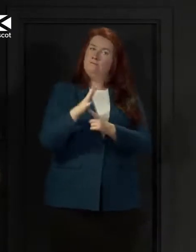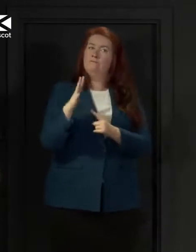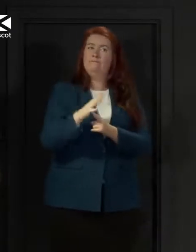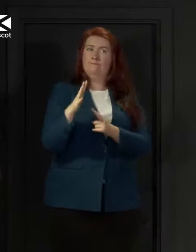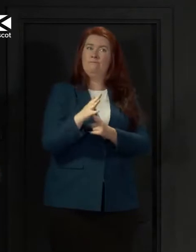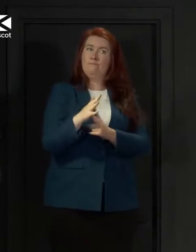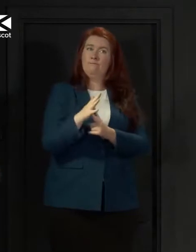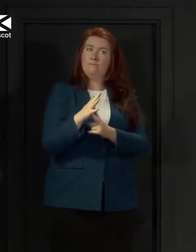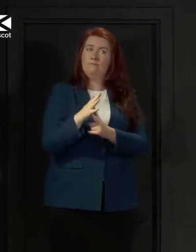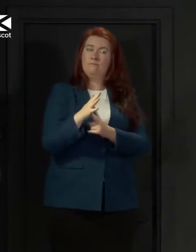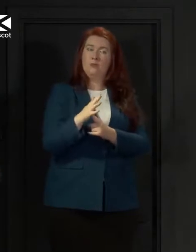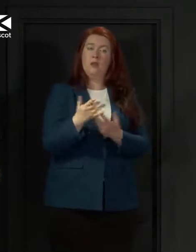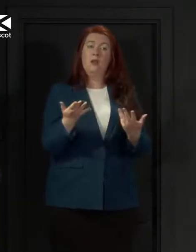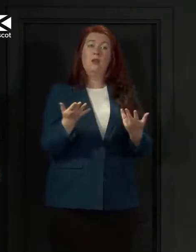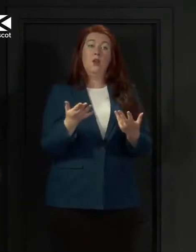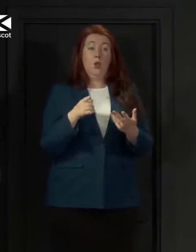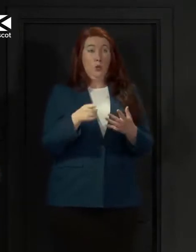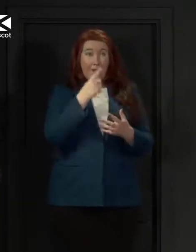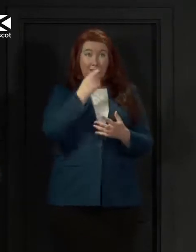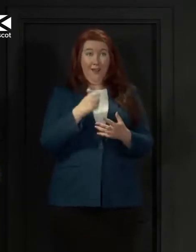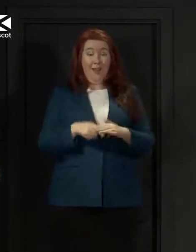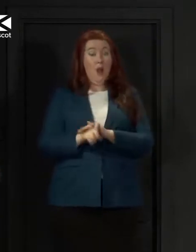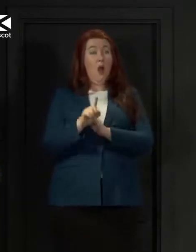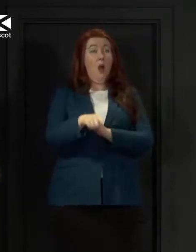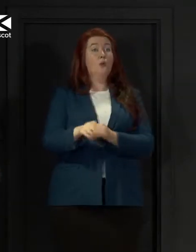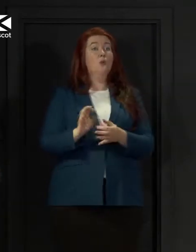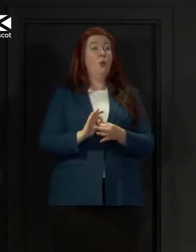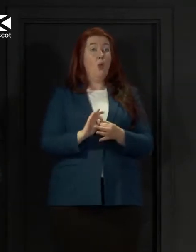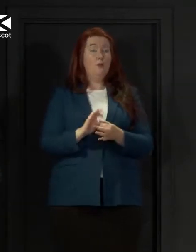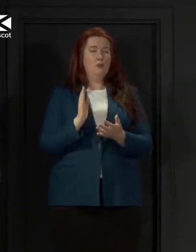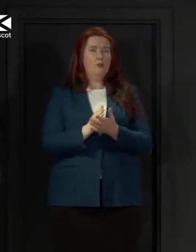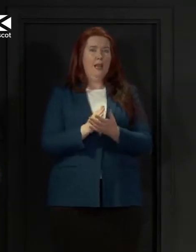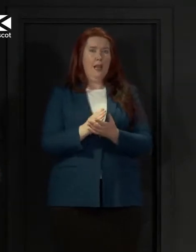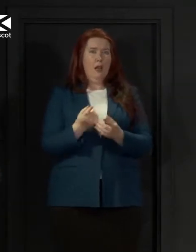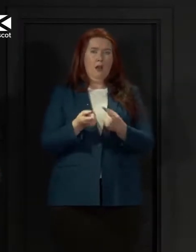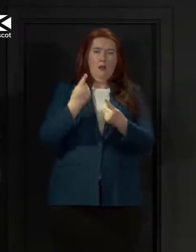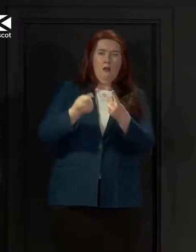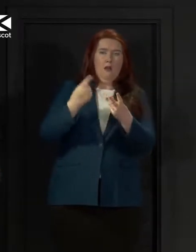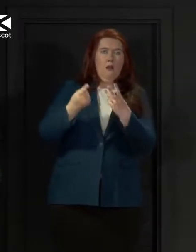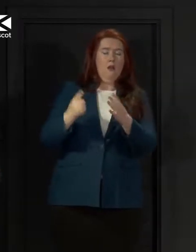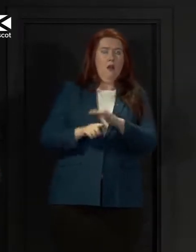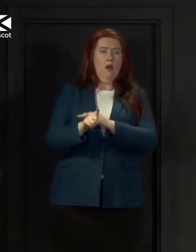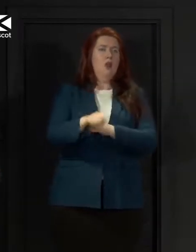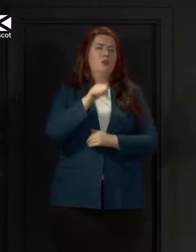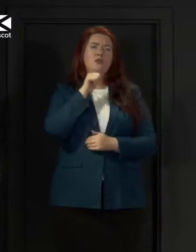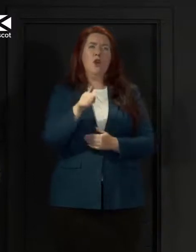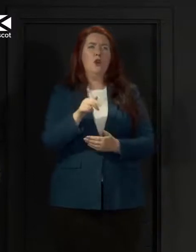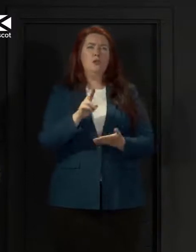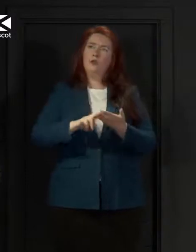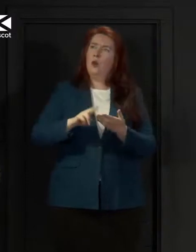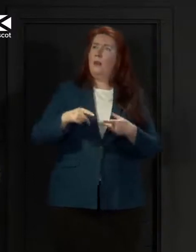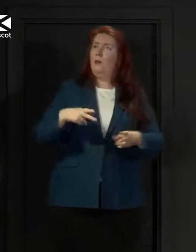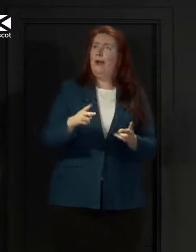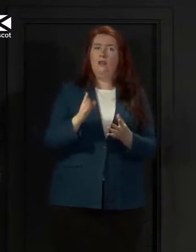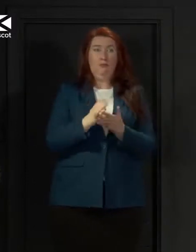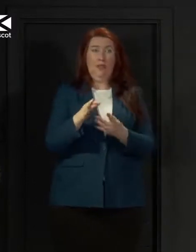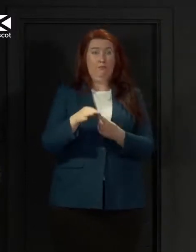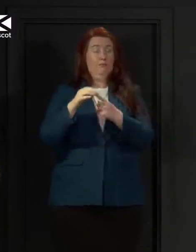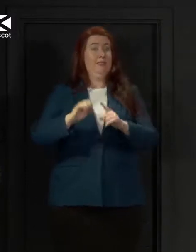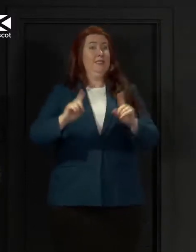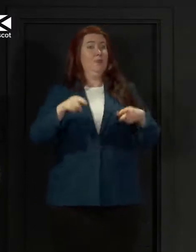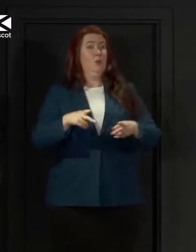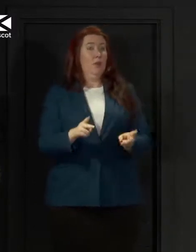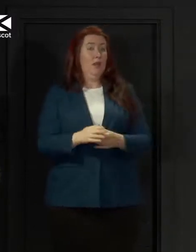The reasons you can leave your home are exceptions. They are not the norm. So if you are meeting